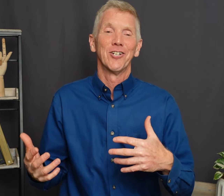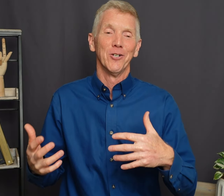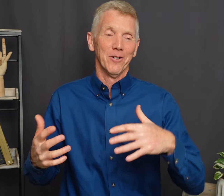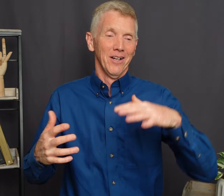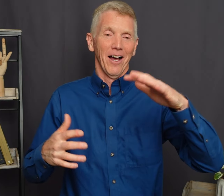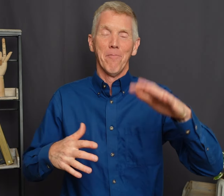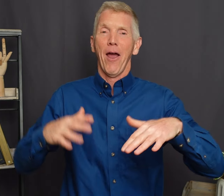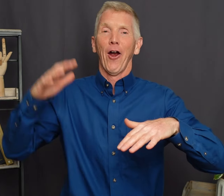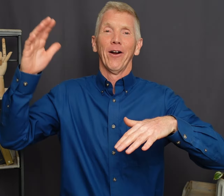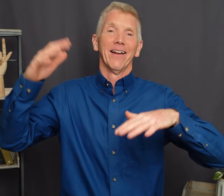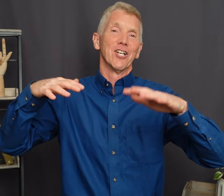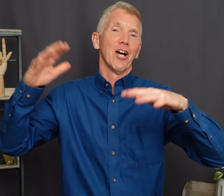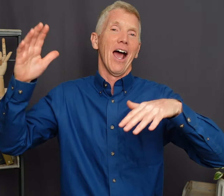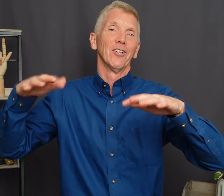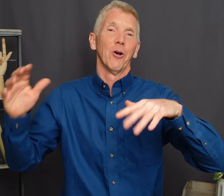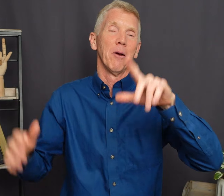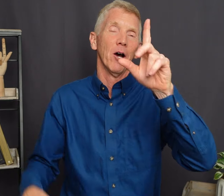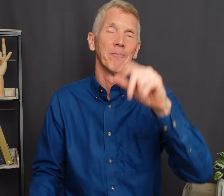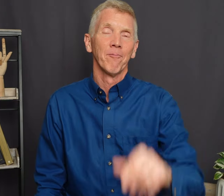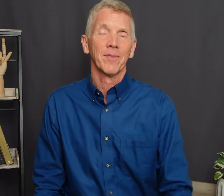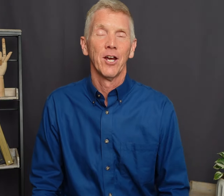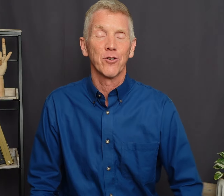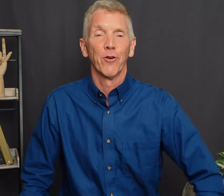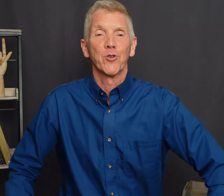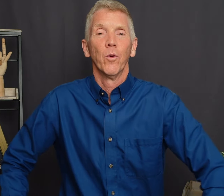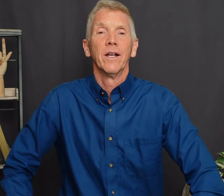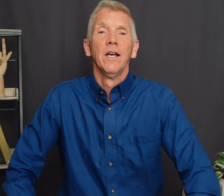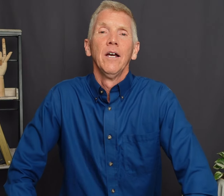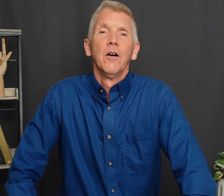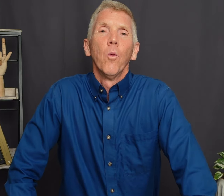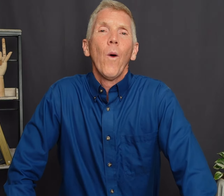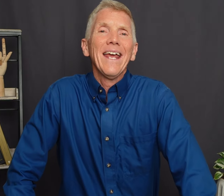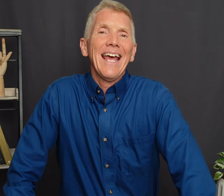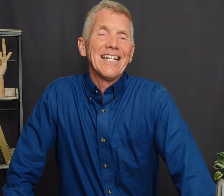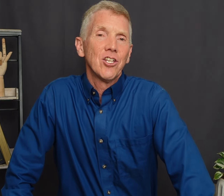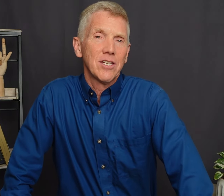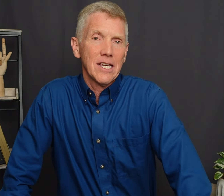to A parent And a child Here we go Here's the first one Wait and see